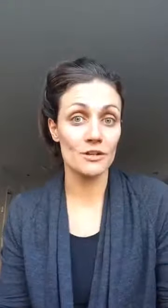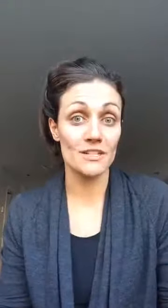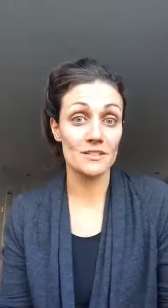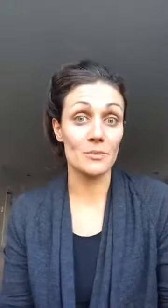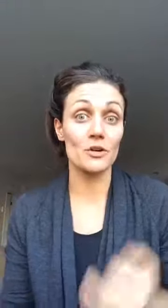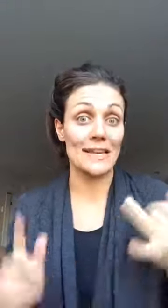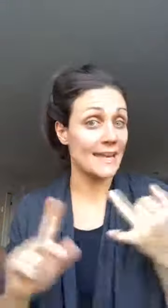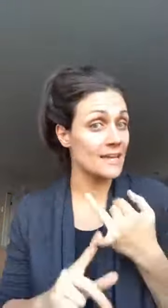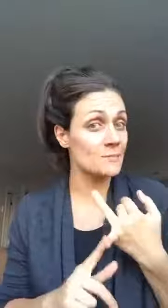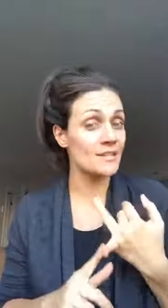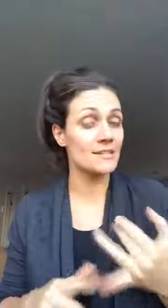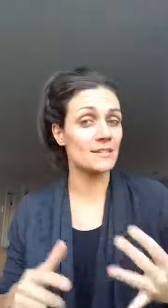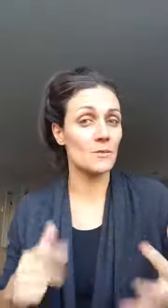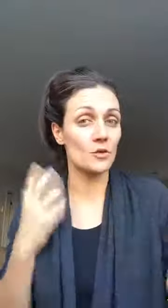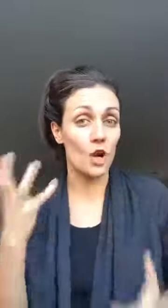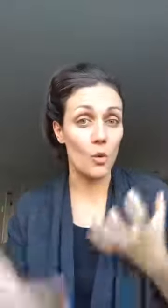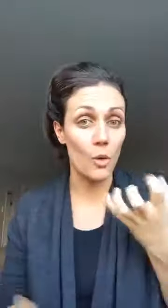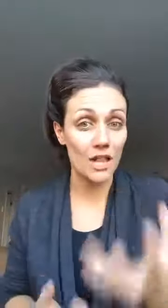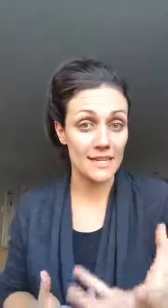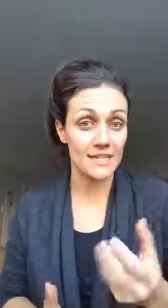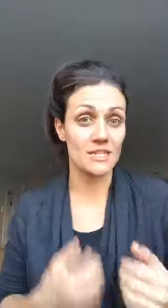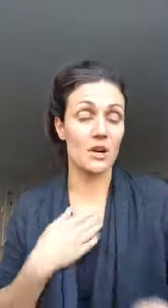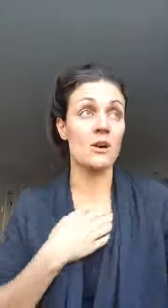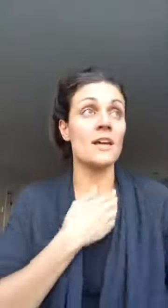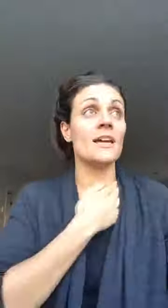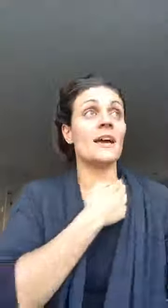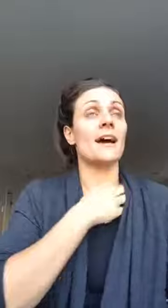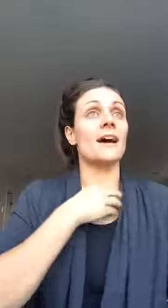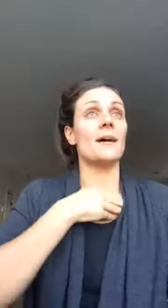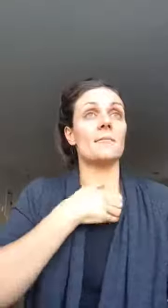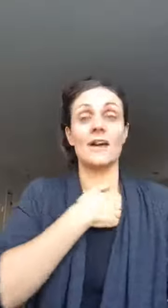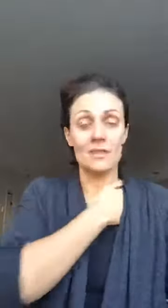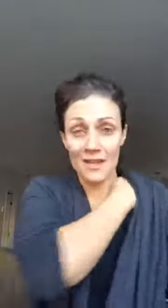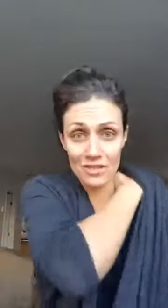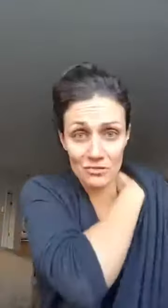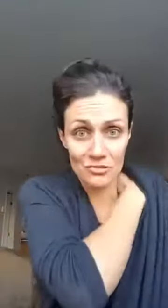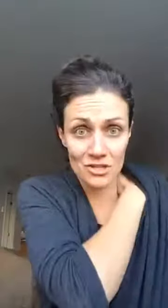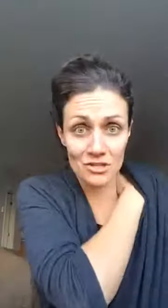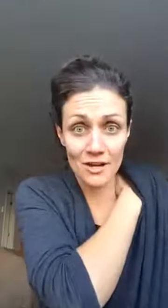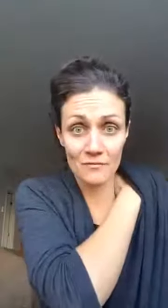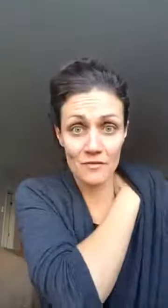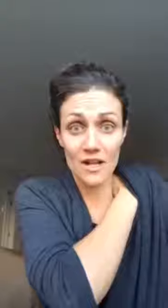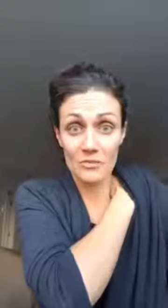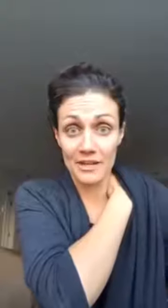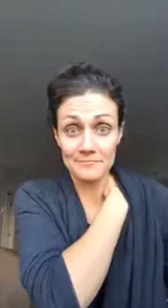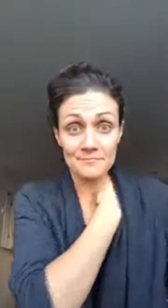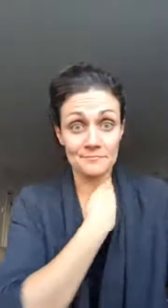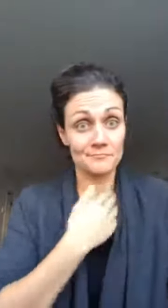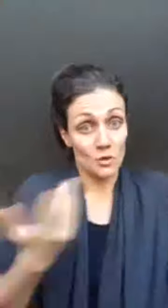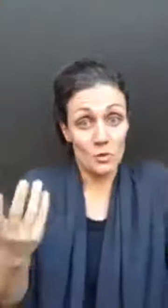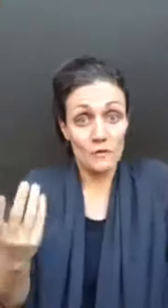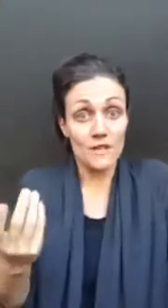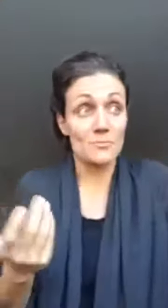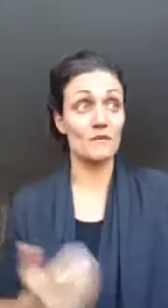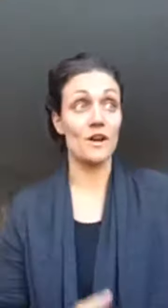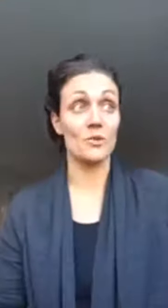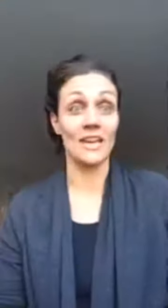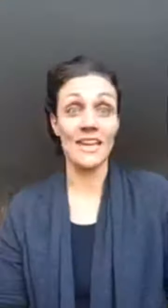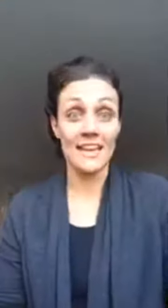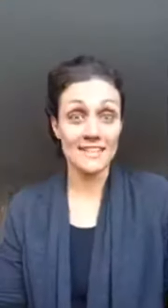it's about engagement and it's about the quality so um i don't have a huge instagram following or facebook following it